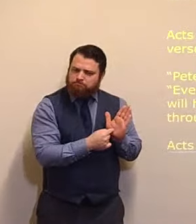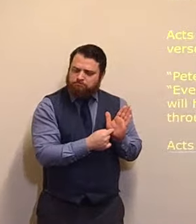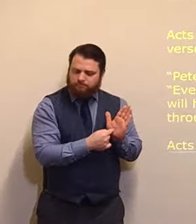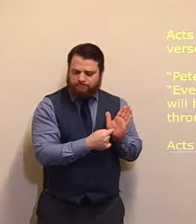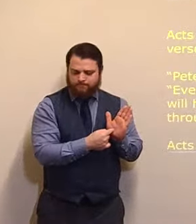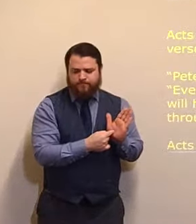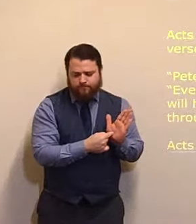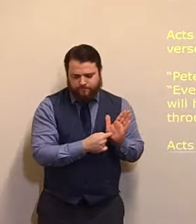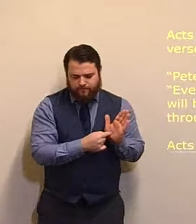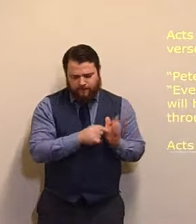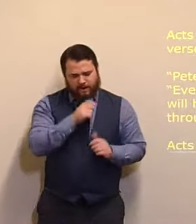called Cornelius.